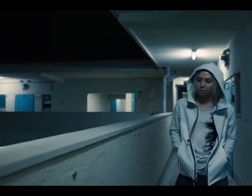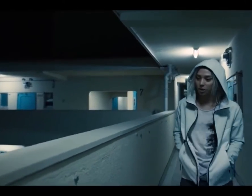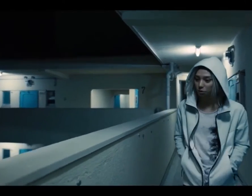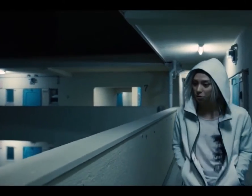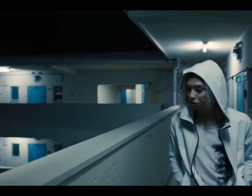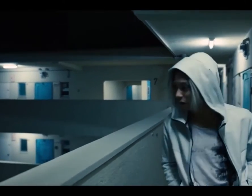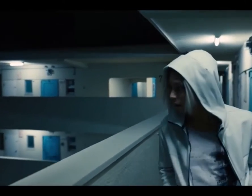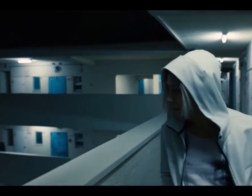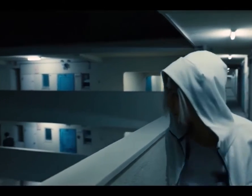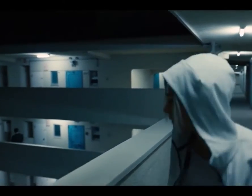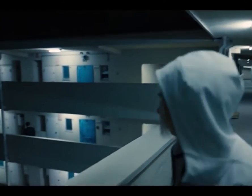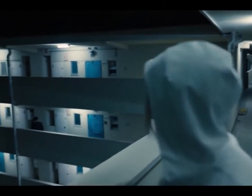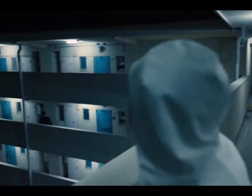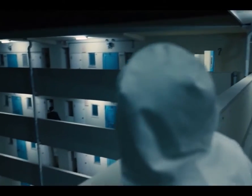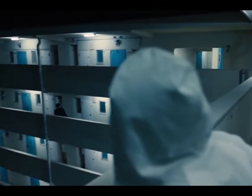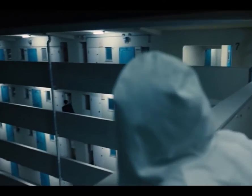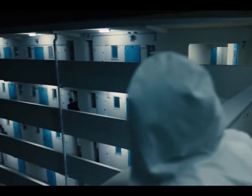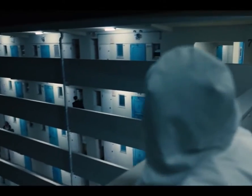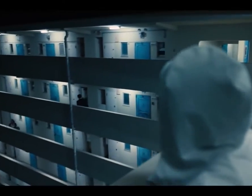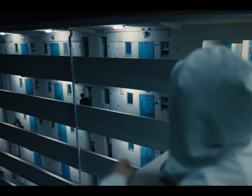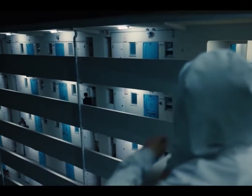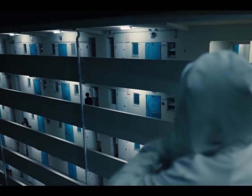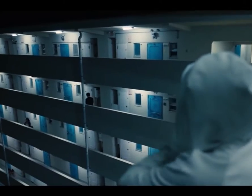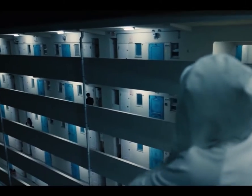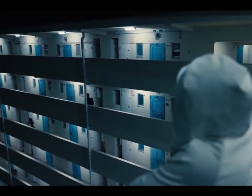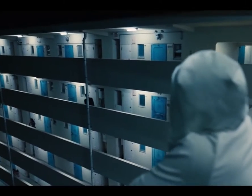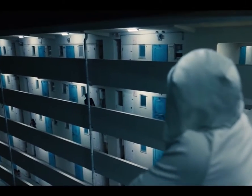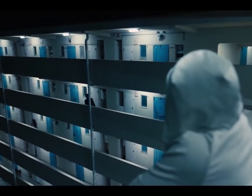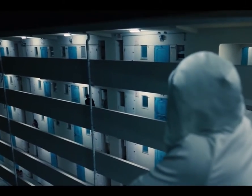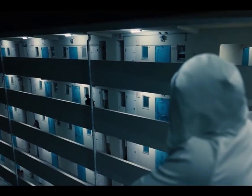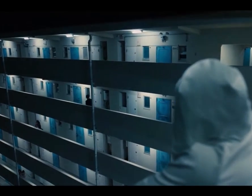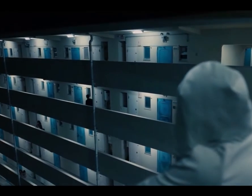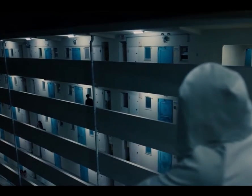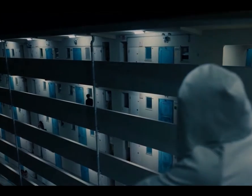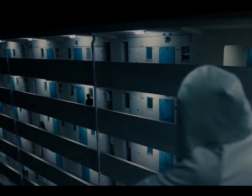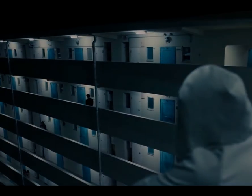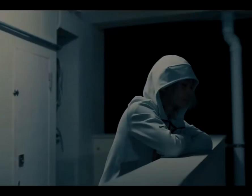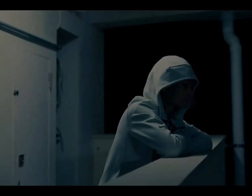I don't think he's full.